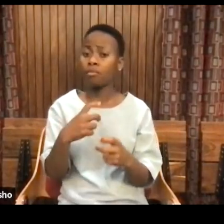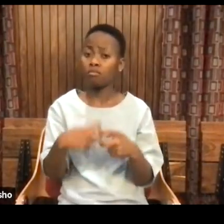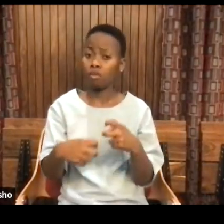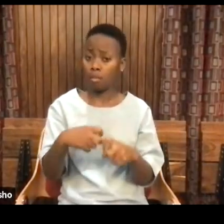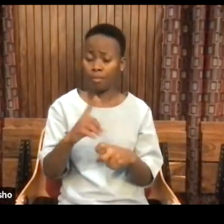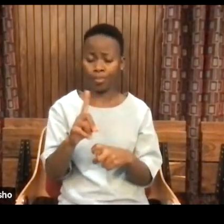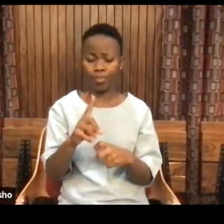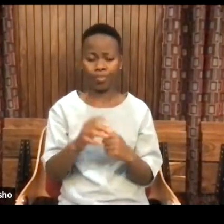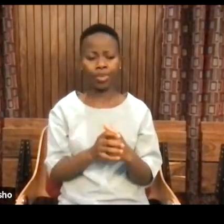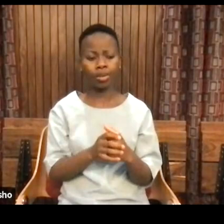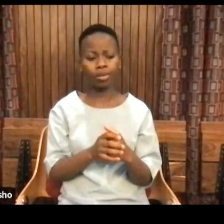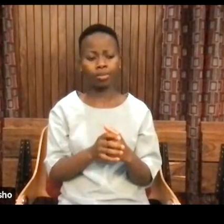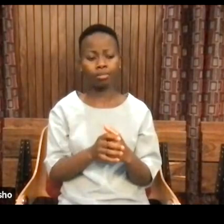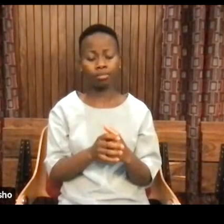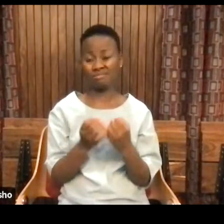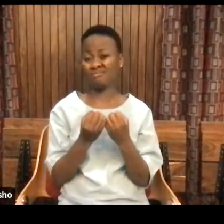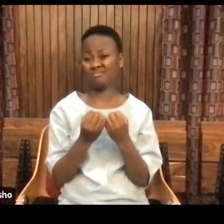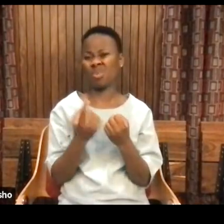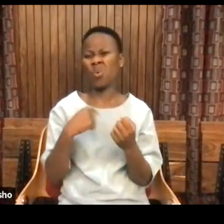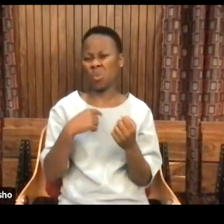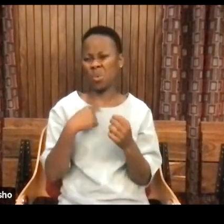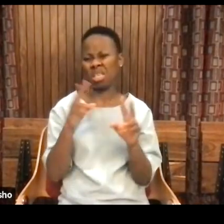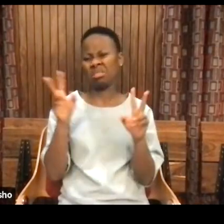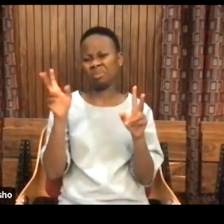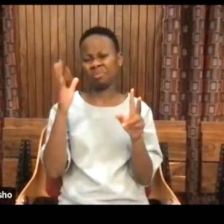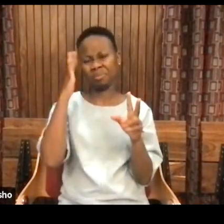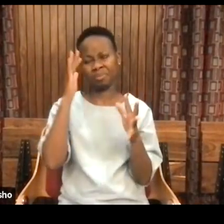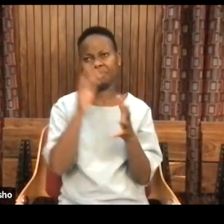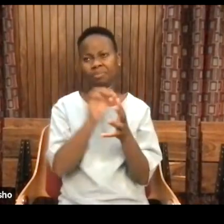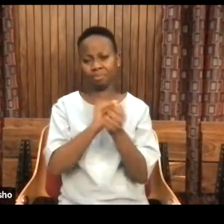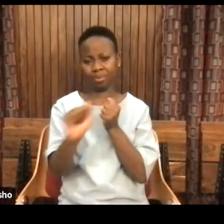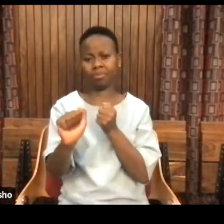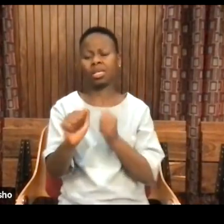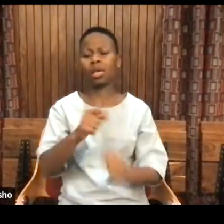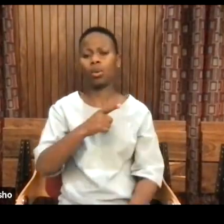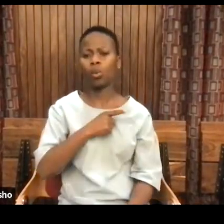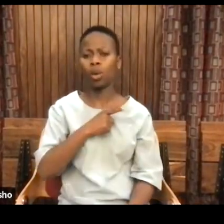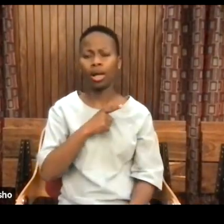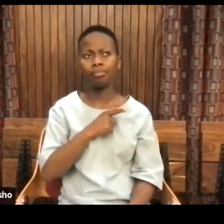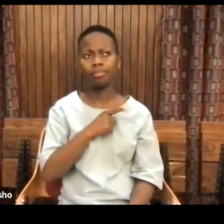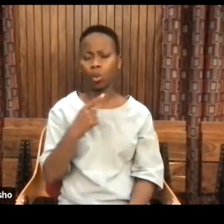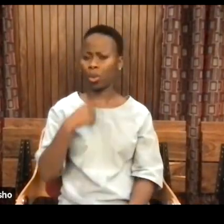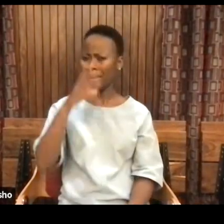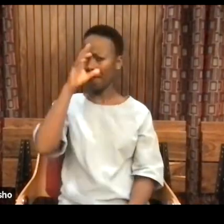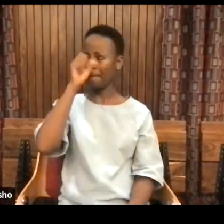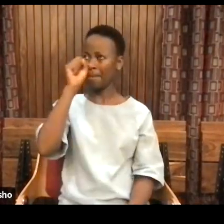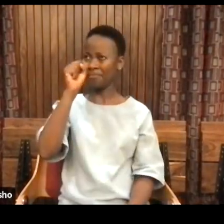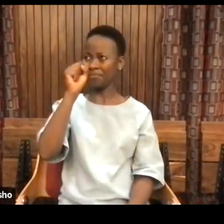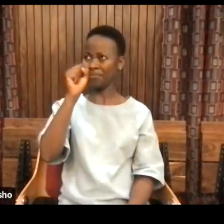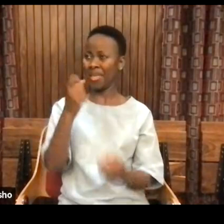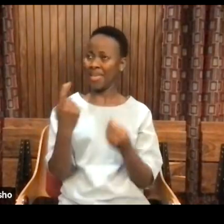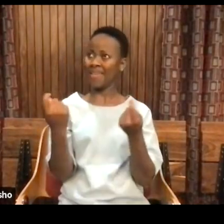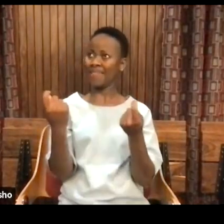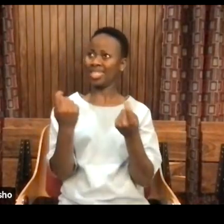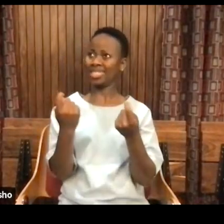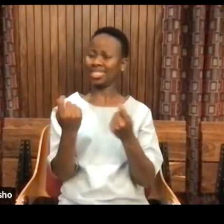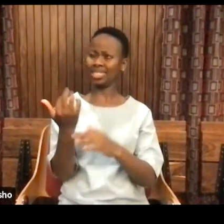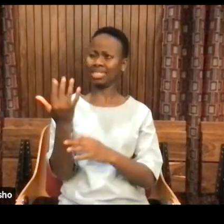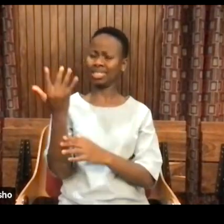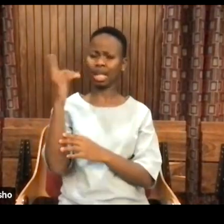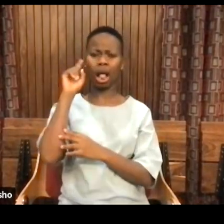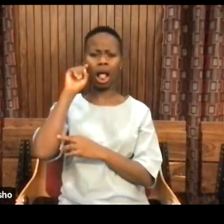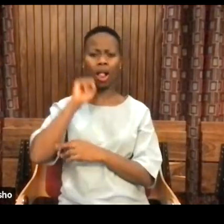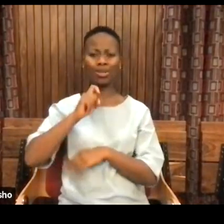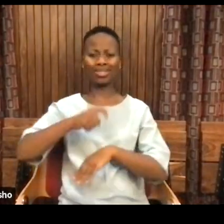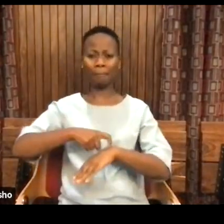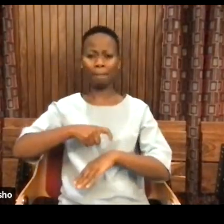to us, is to make us believe in advance that we cannot, and we did not. And